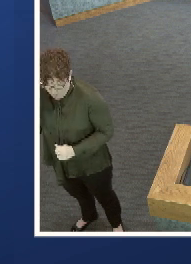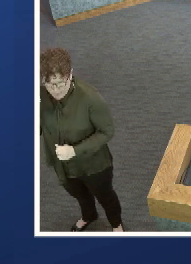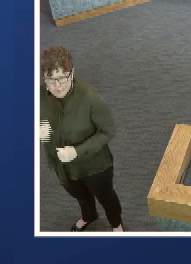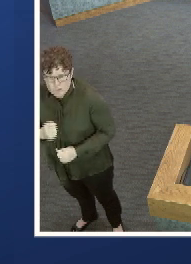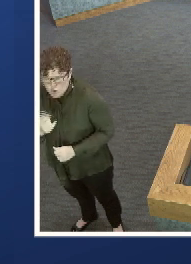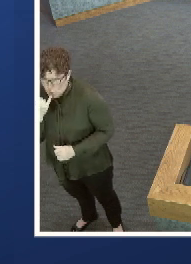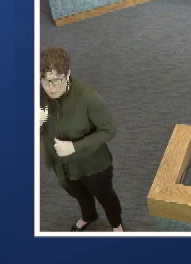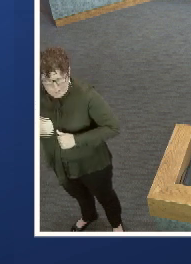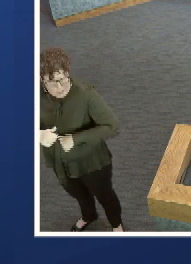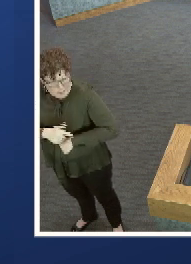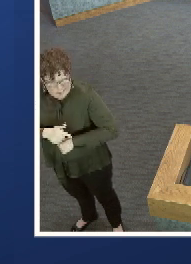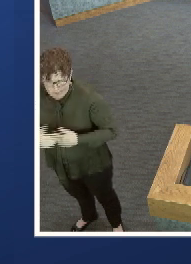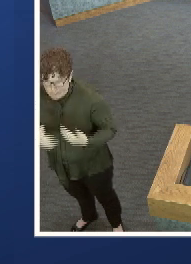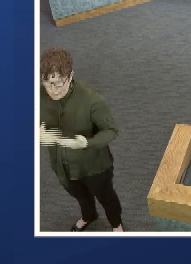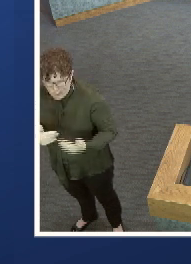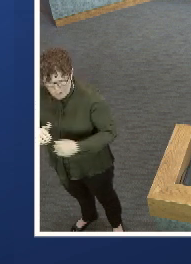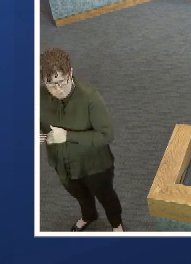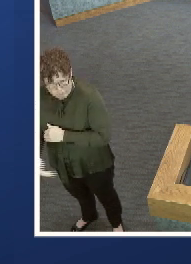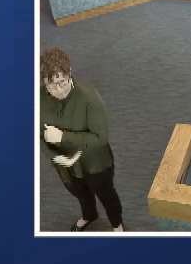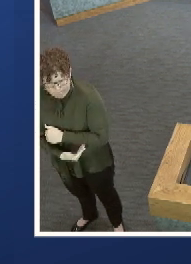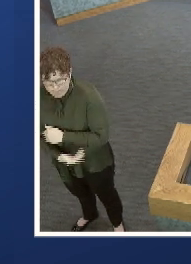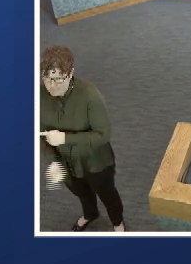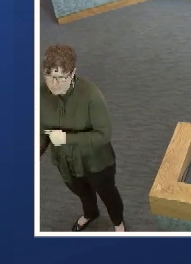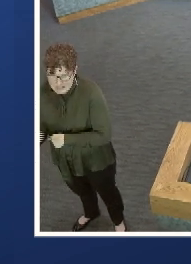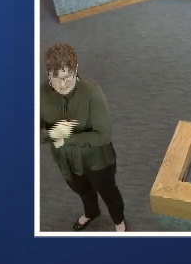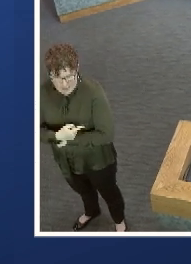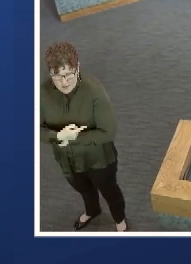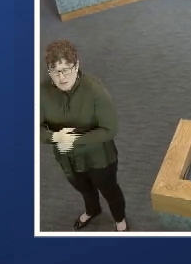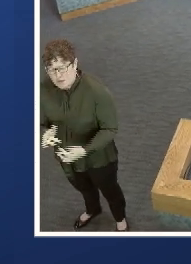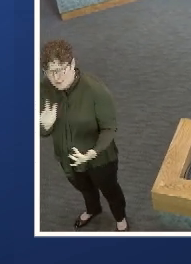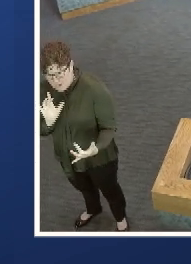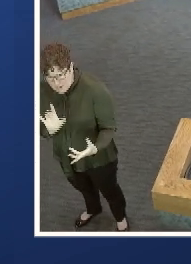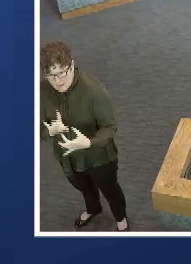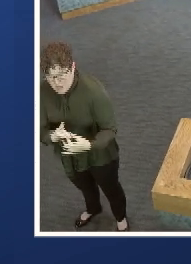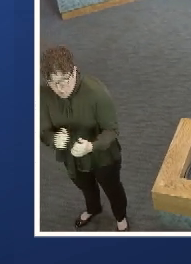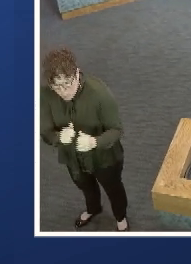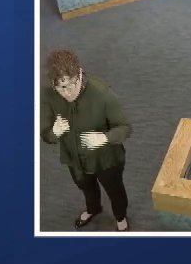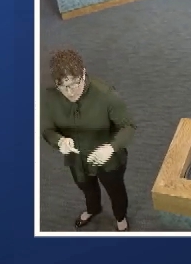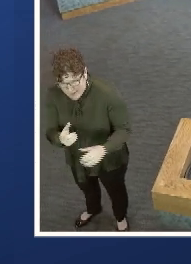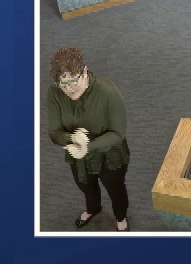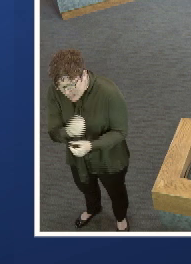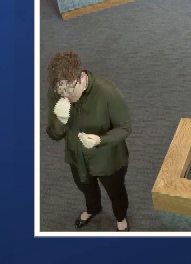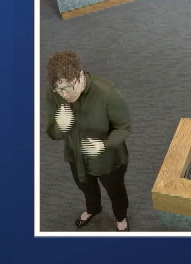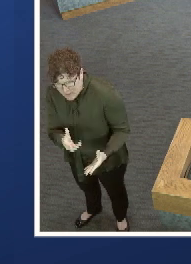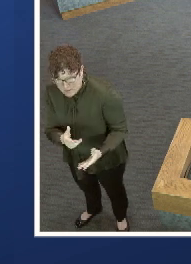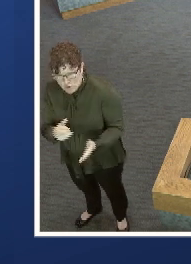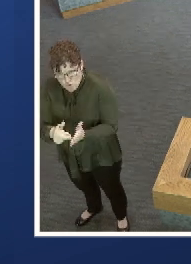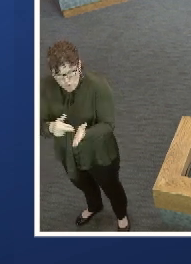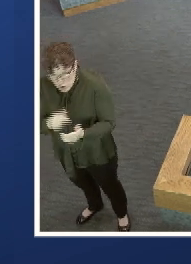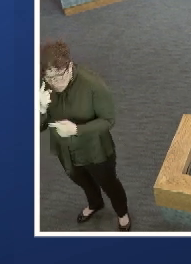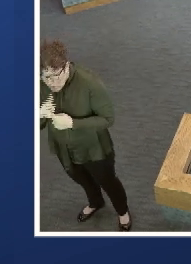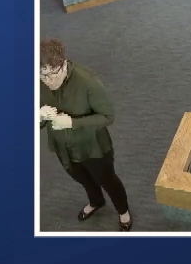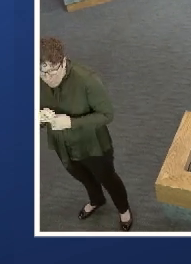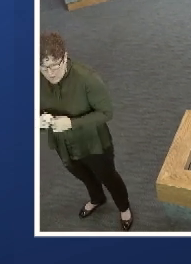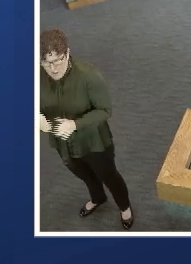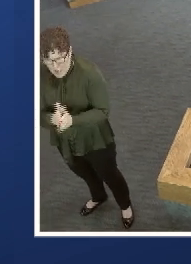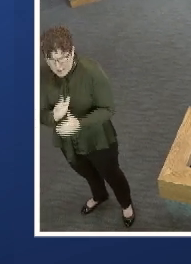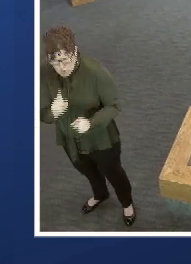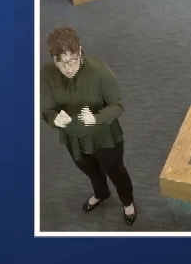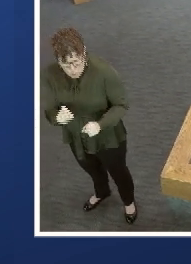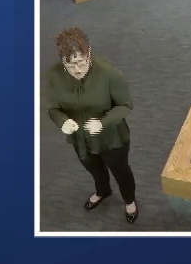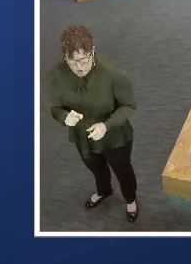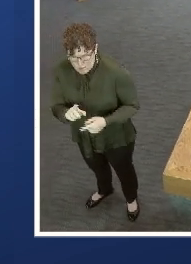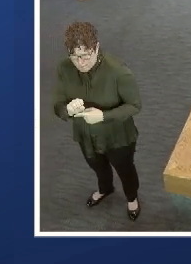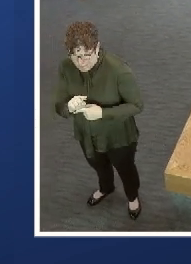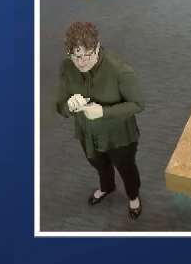number at any time, day or night, to be connected with a person to get information, to get registered for Vine, to ask a question about a